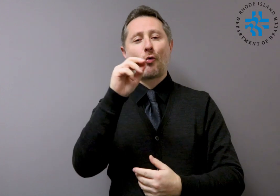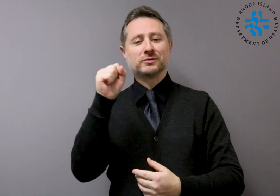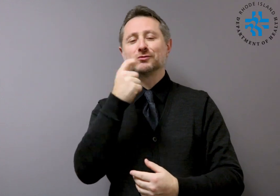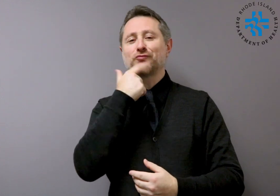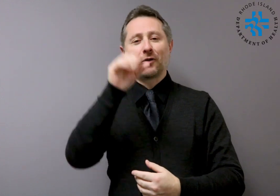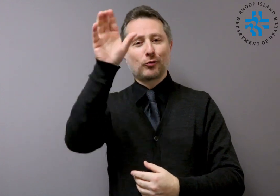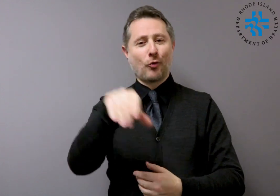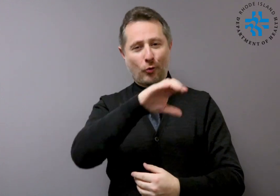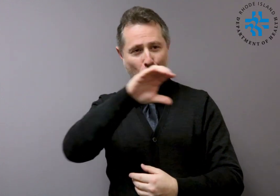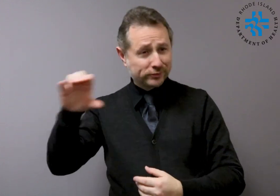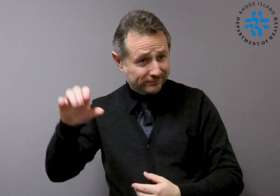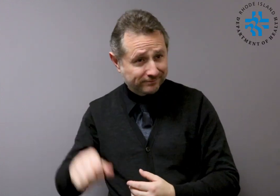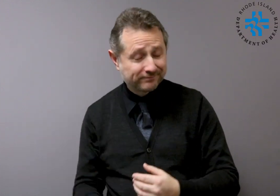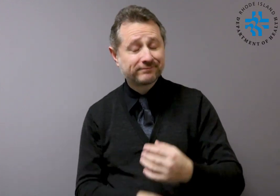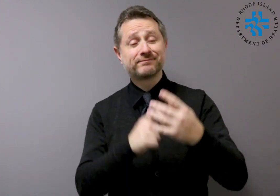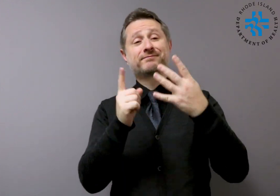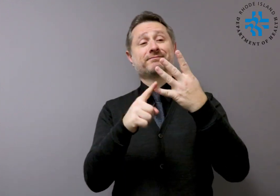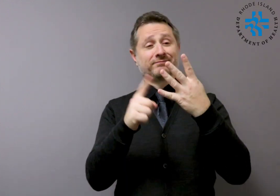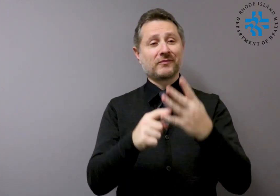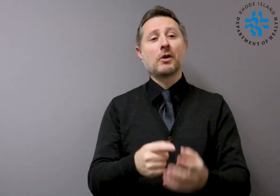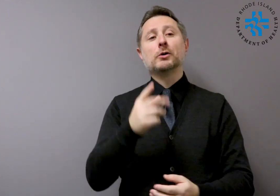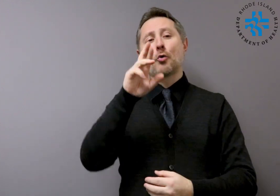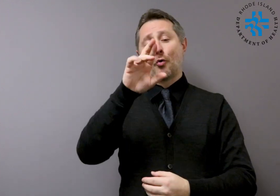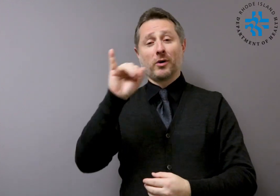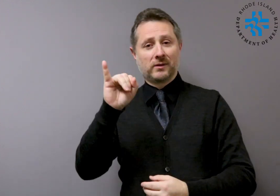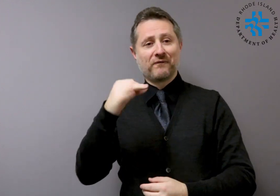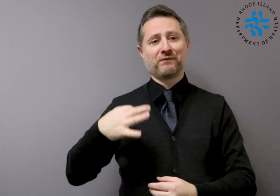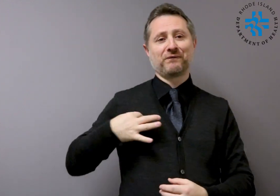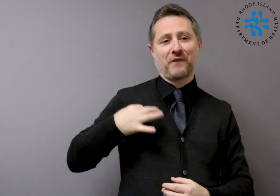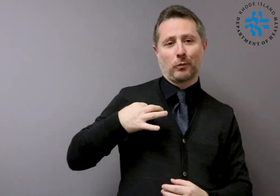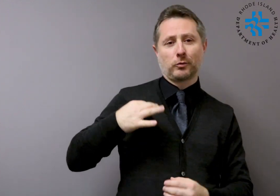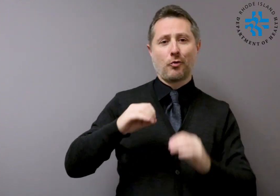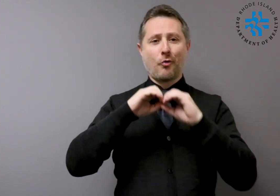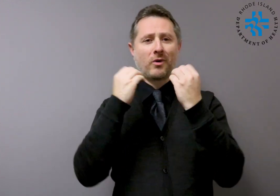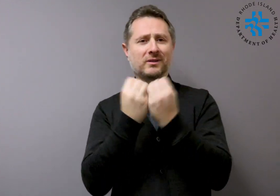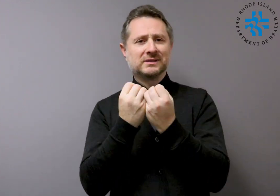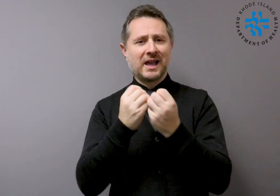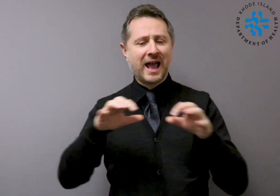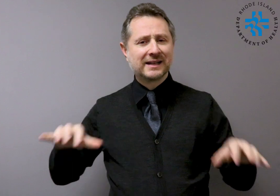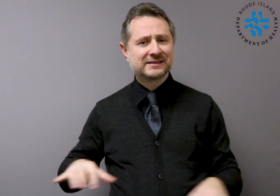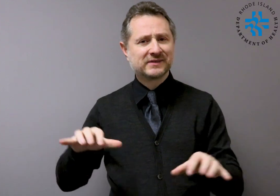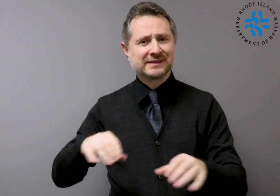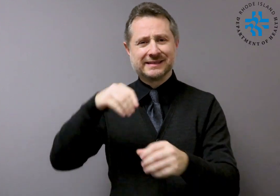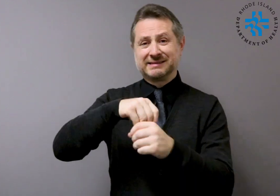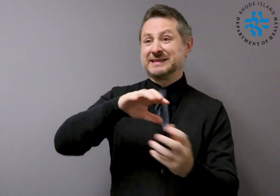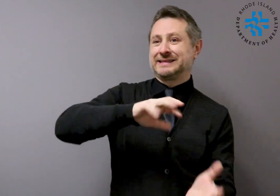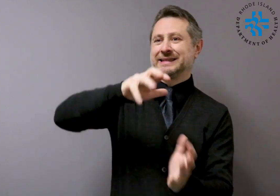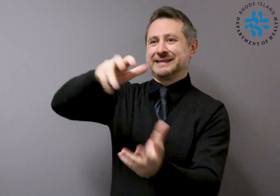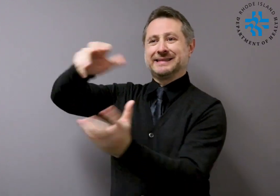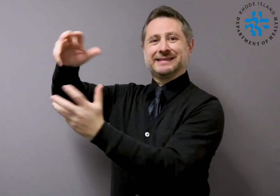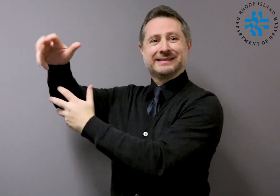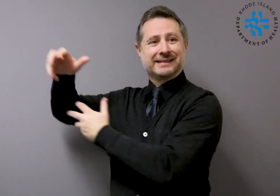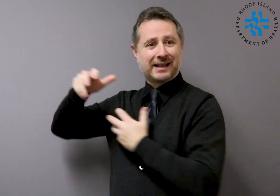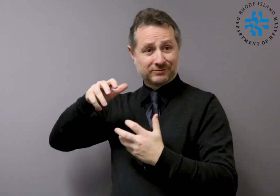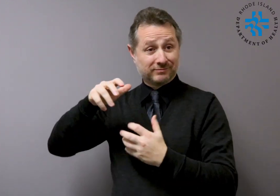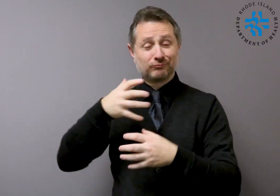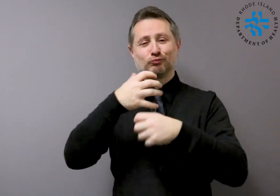coordinating the process for returning travelers, R-I-D-O-H has taken a number of other preparedness steps. They